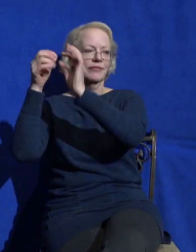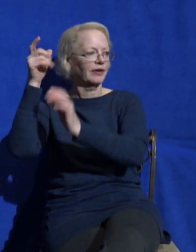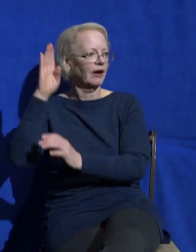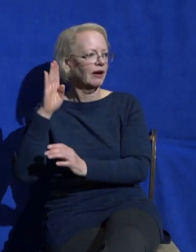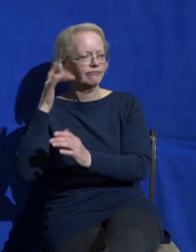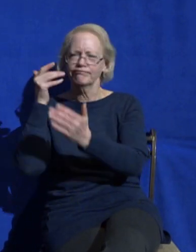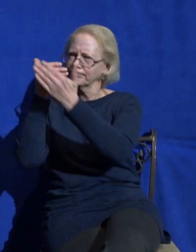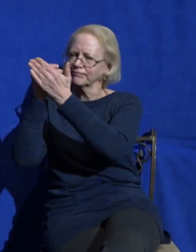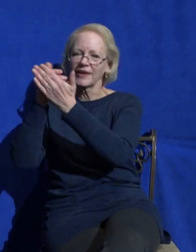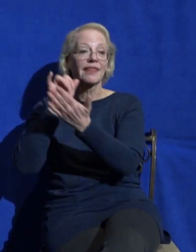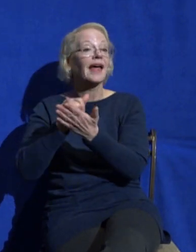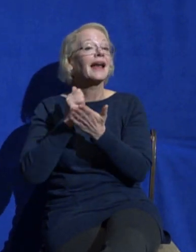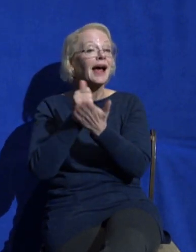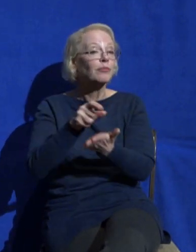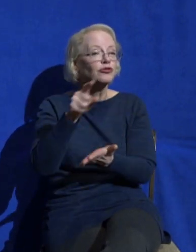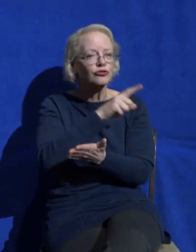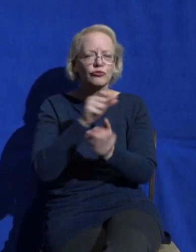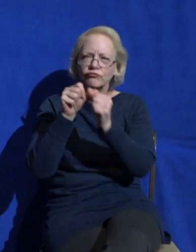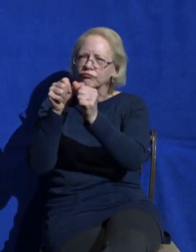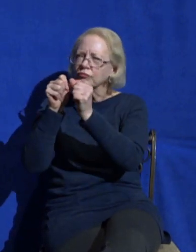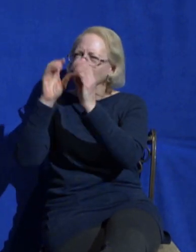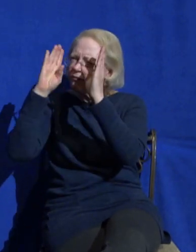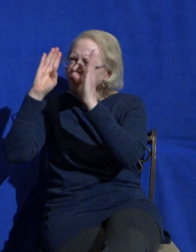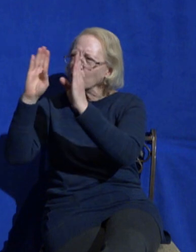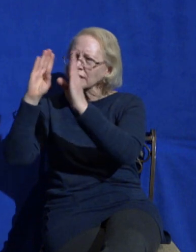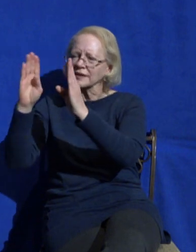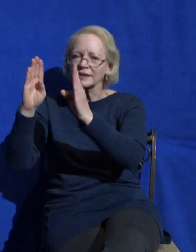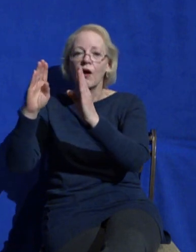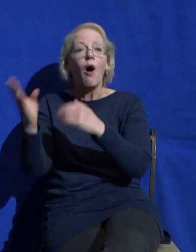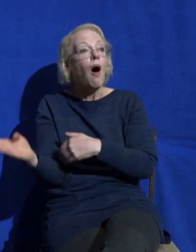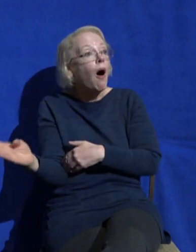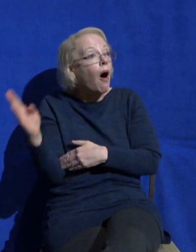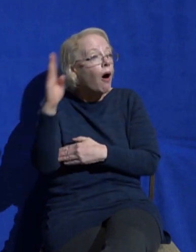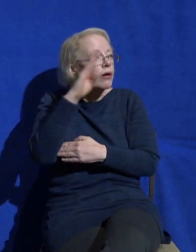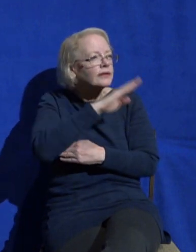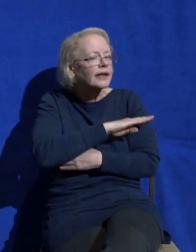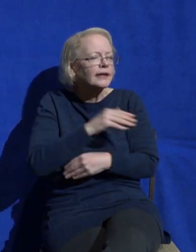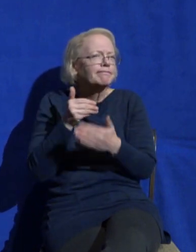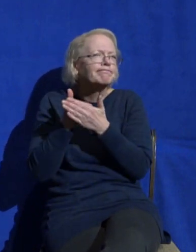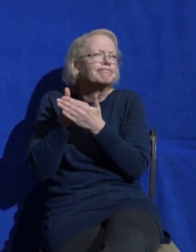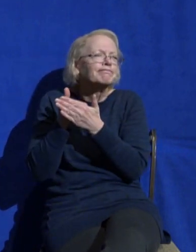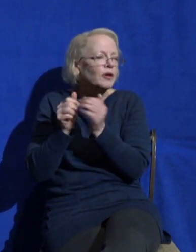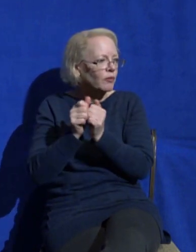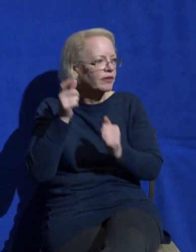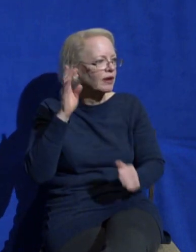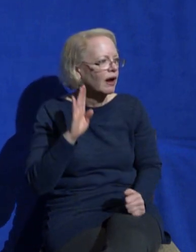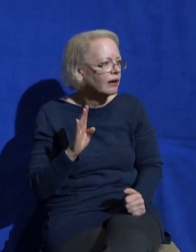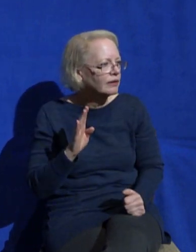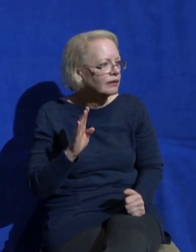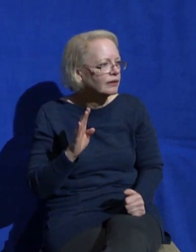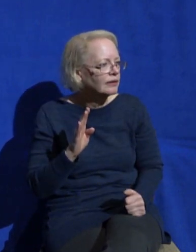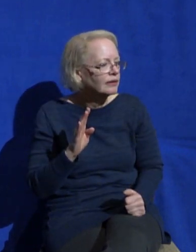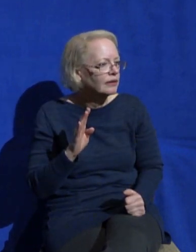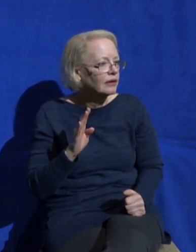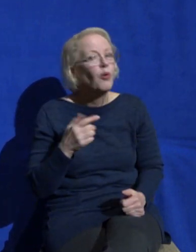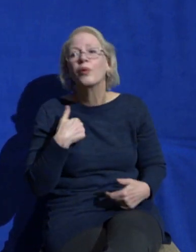continual intimacy with God throughout the rest of your day in the midst of all the other things that we got to do because there are